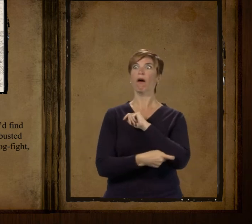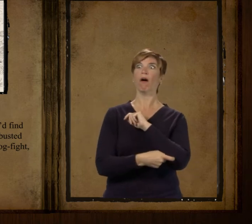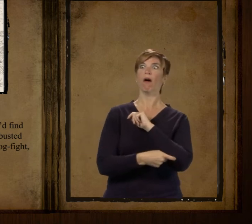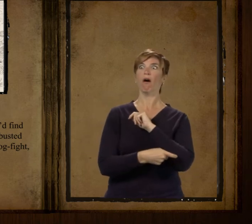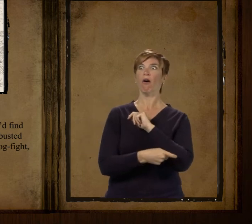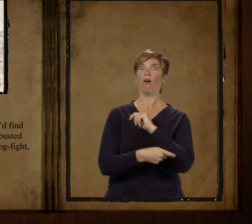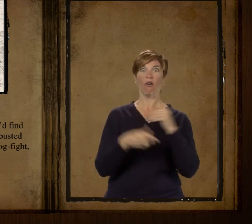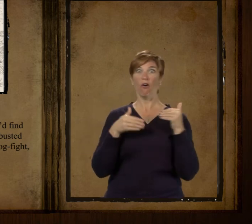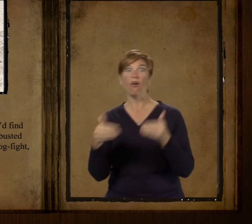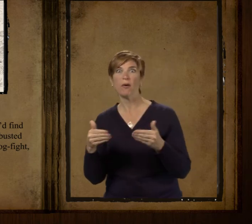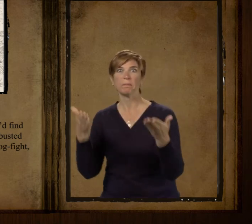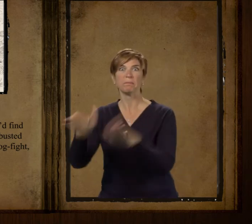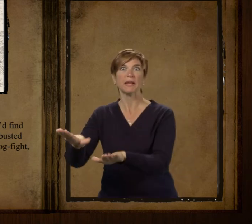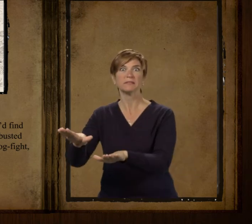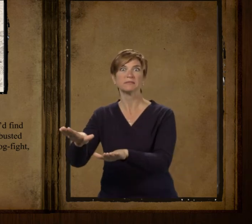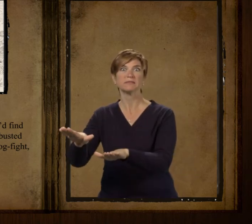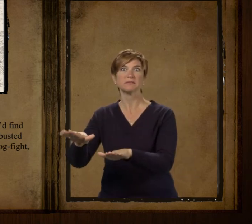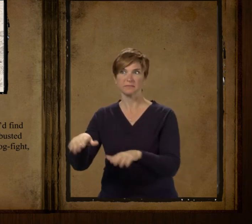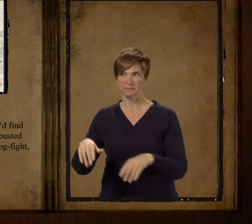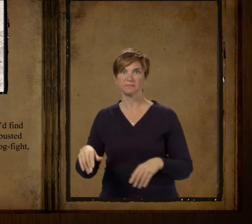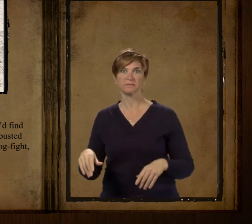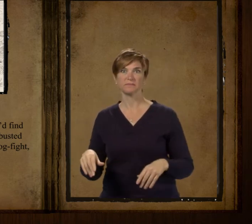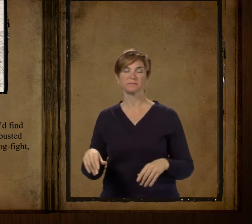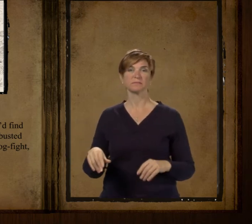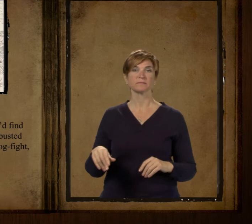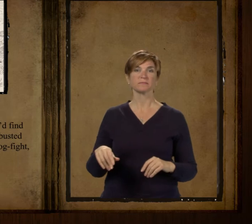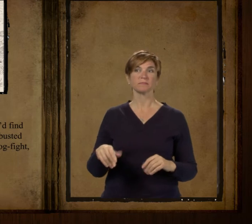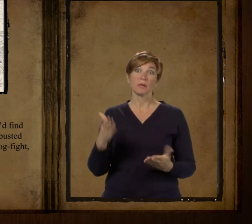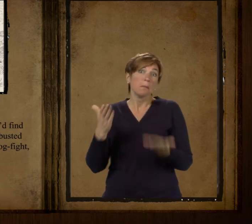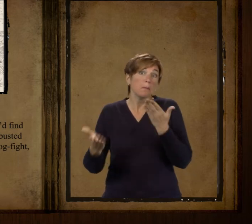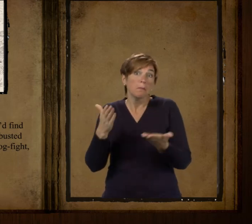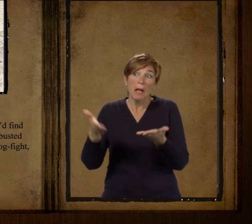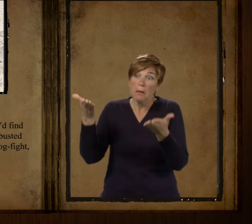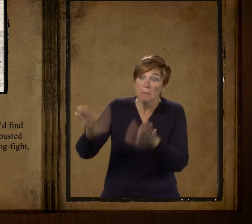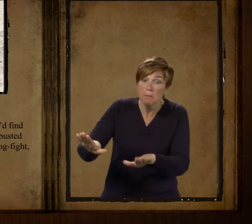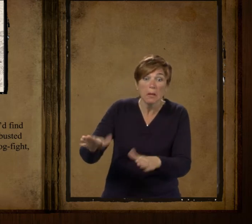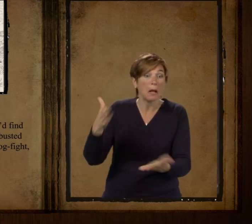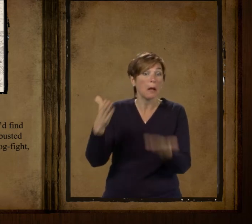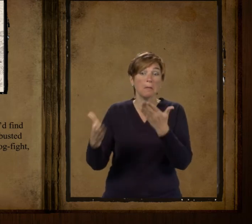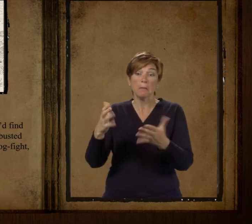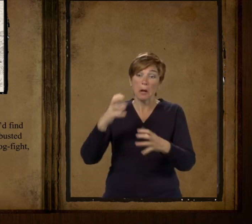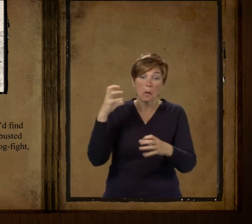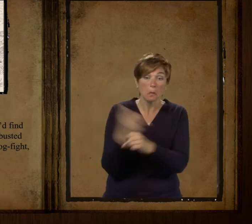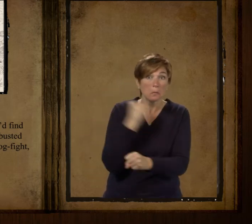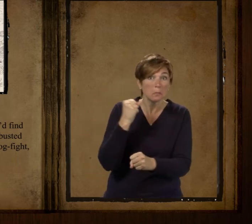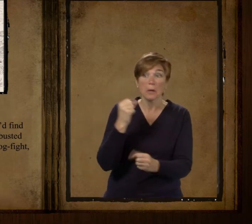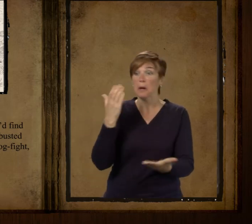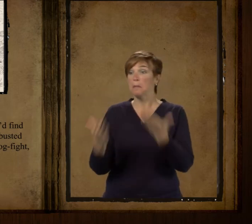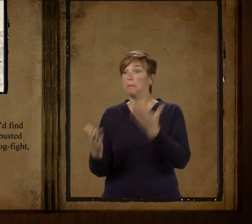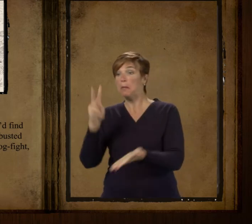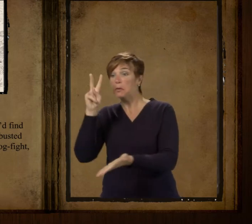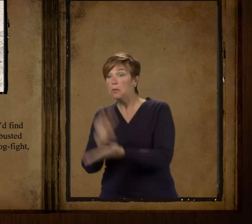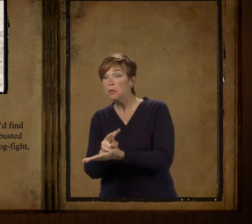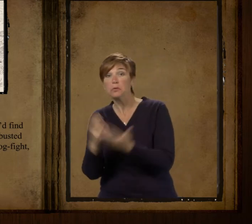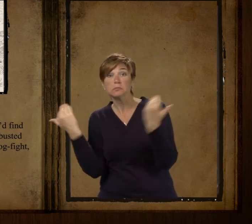if there was a horse race you'd find him flush or you'd find him busted at the end of it